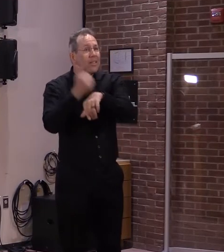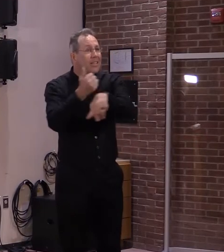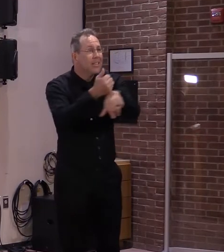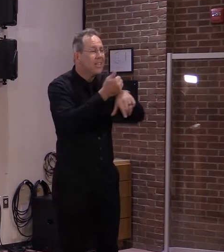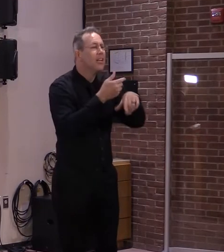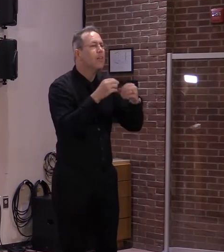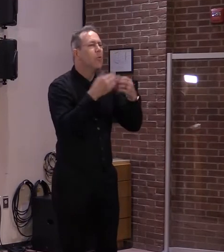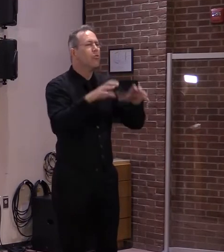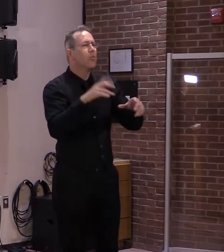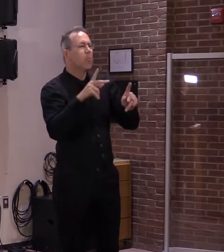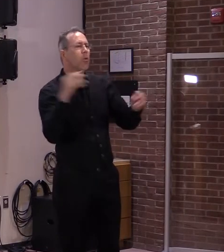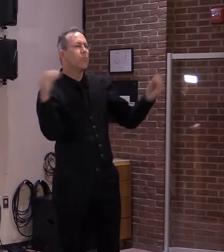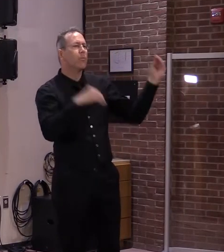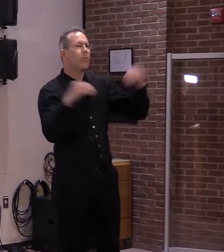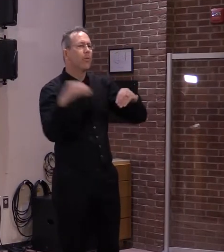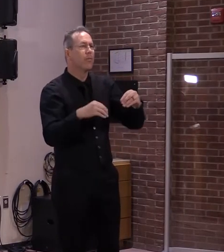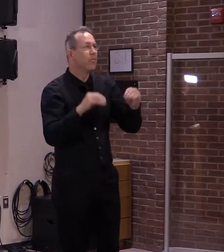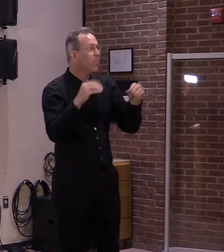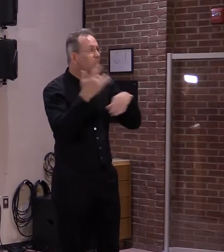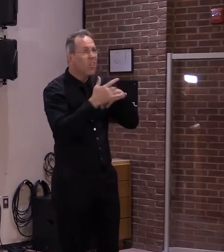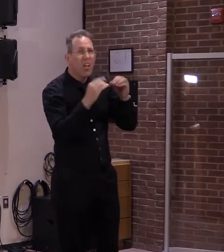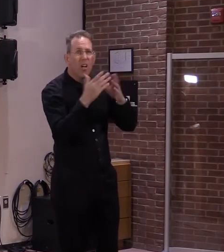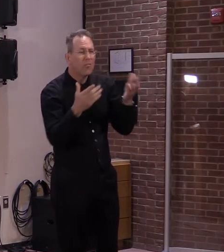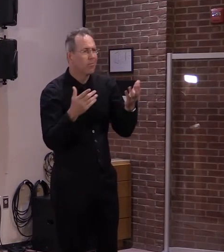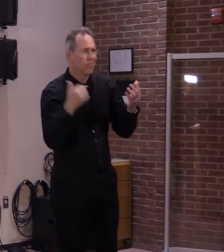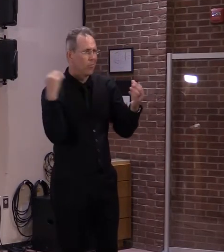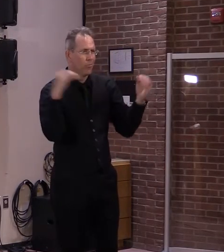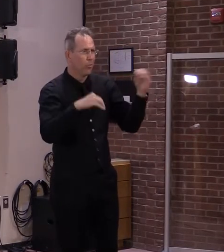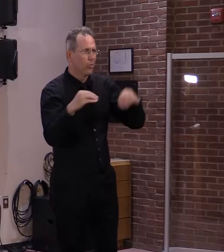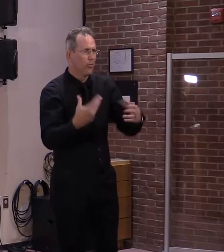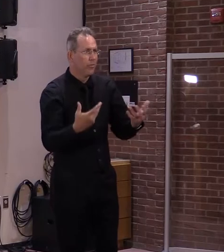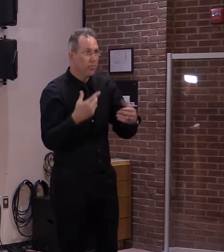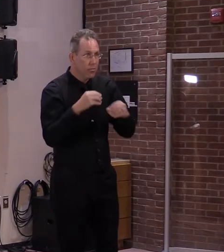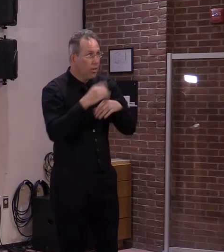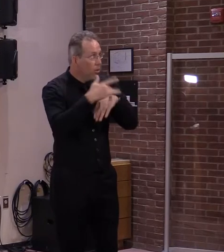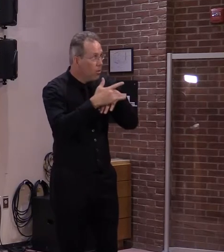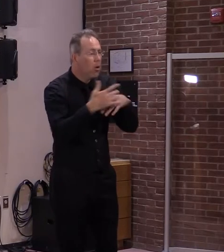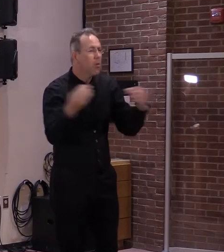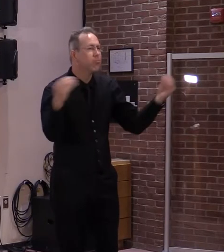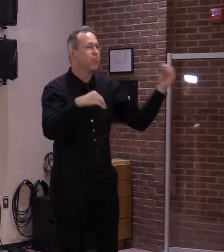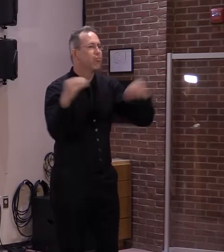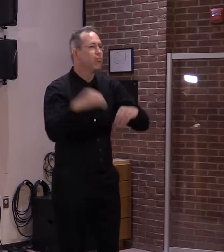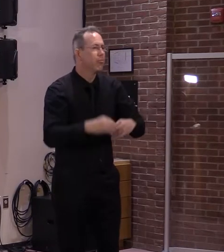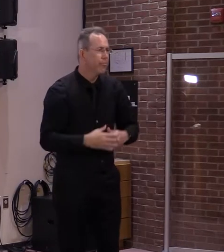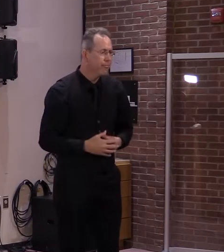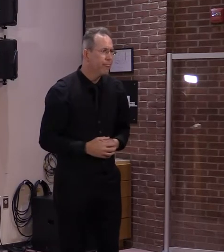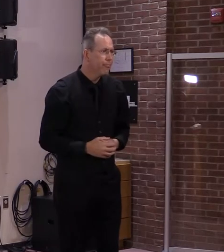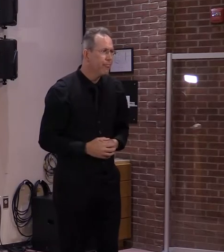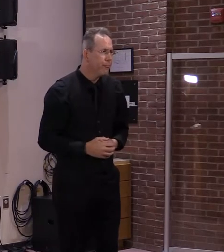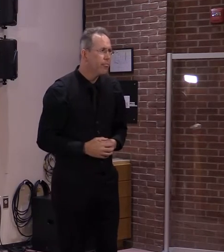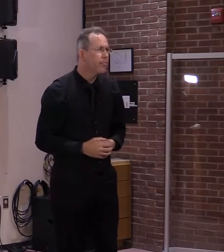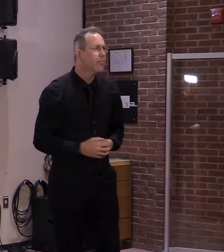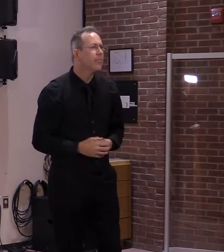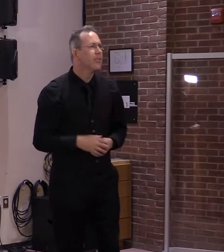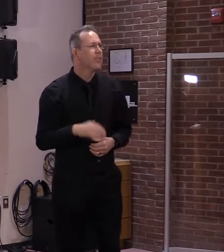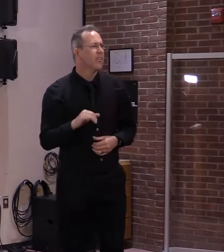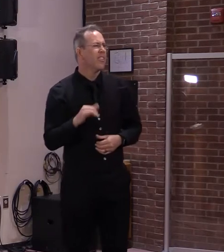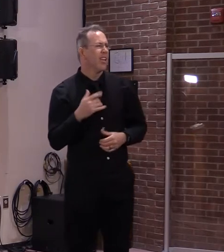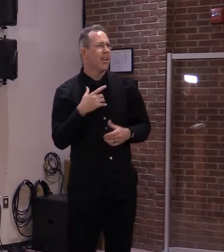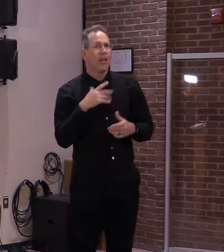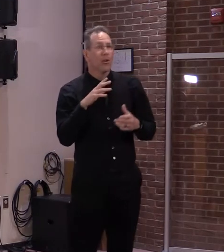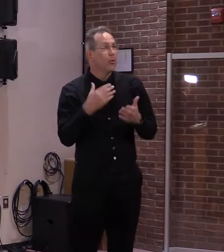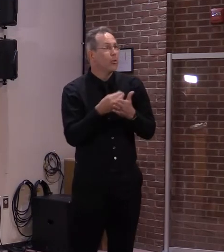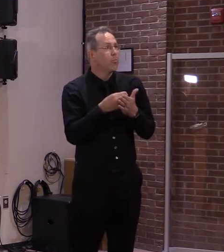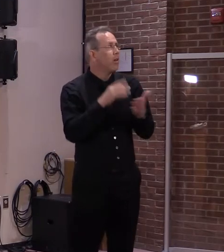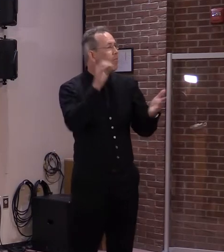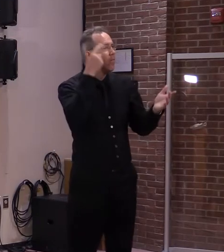moves in our budget in January. But with this new newfound money, it will give us an opportunity to to